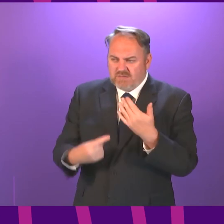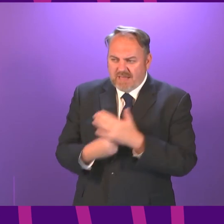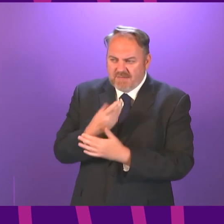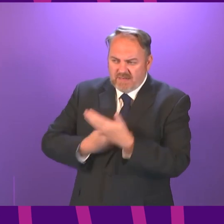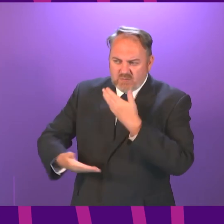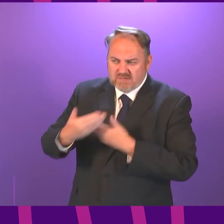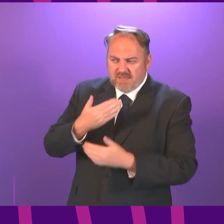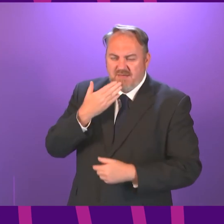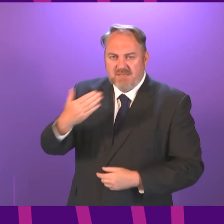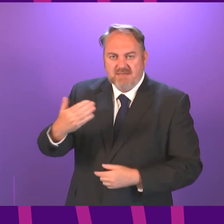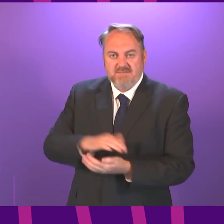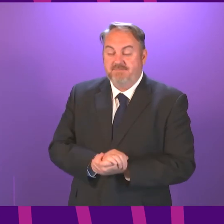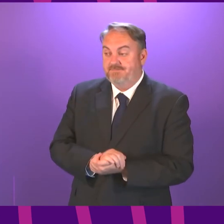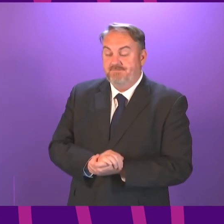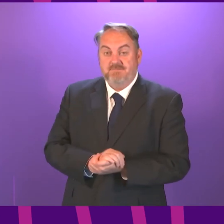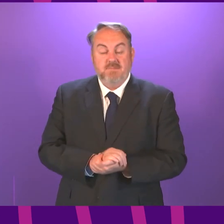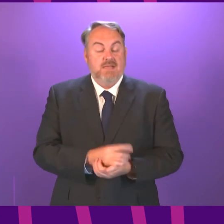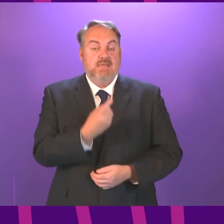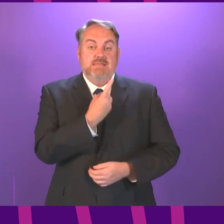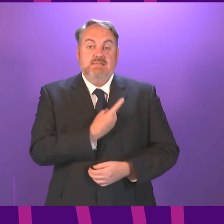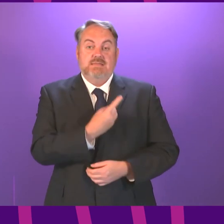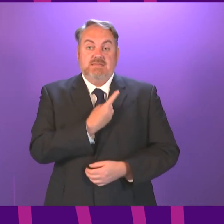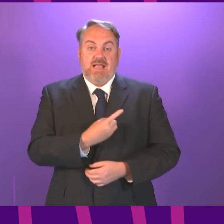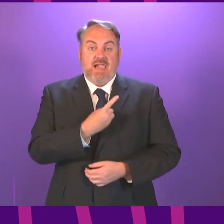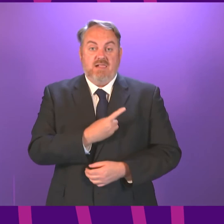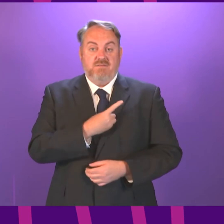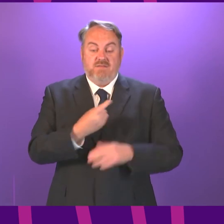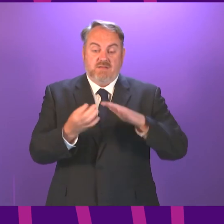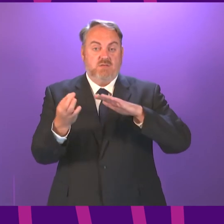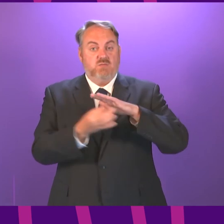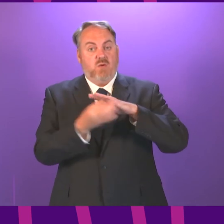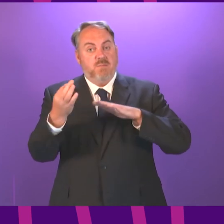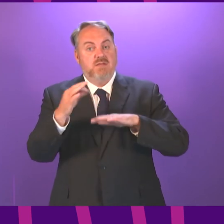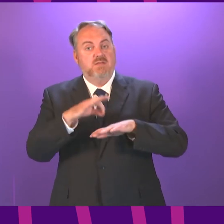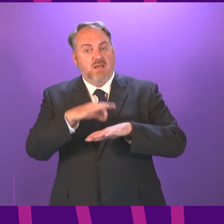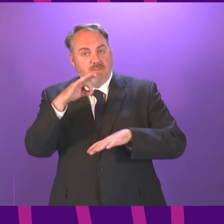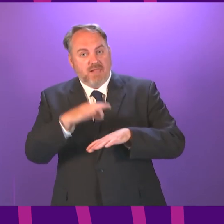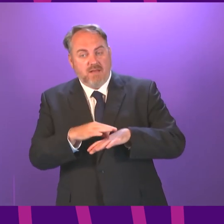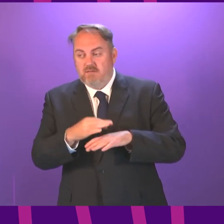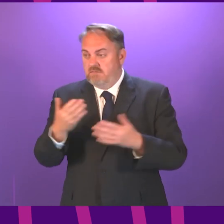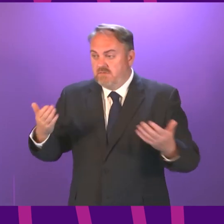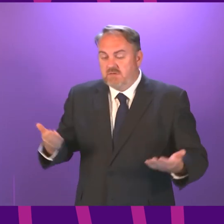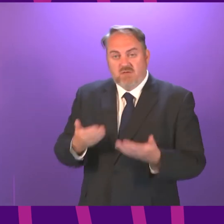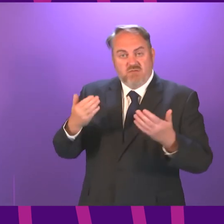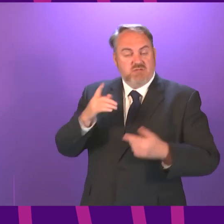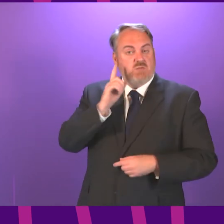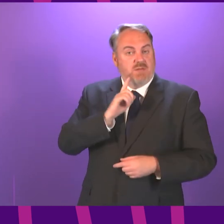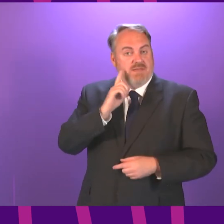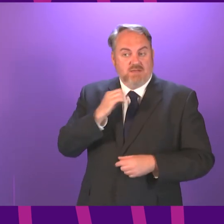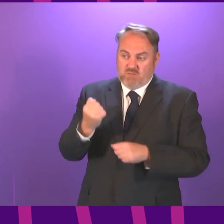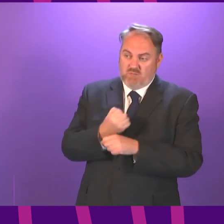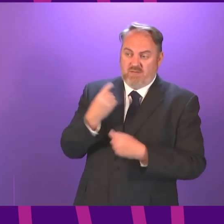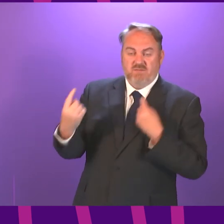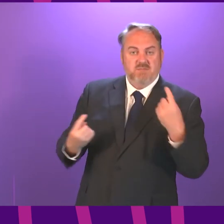Self Sampling does have significant potential to increase the take-up of screening and also to make it easier for